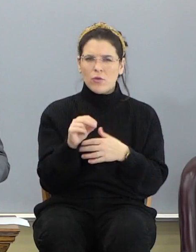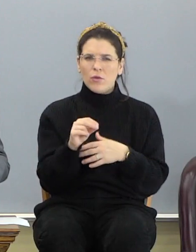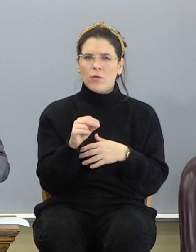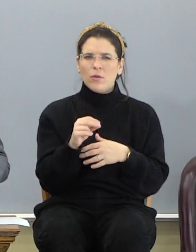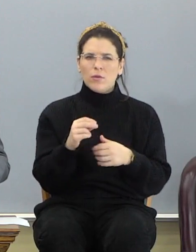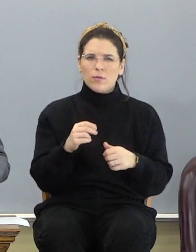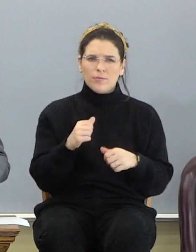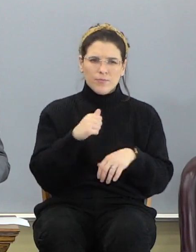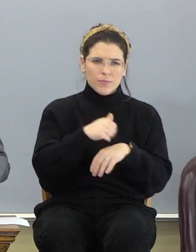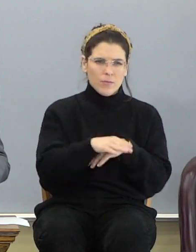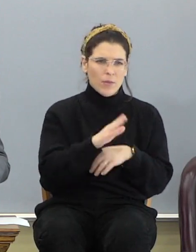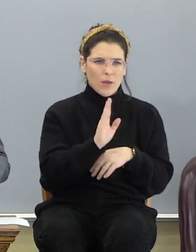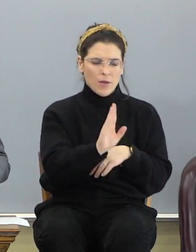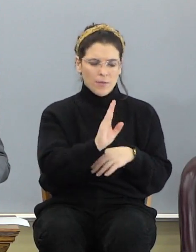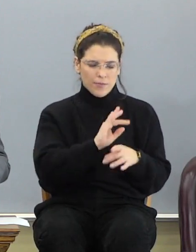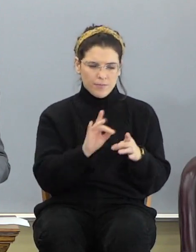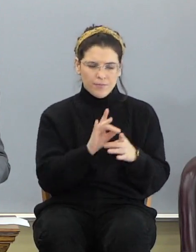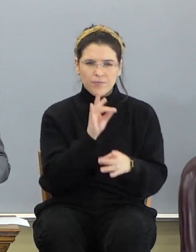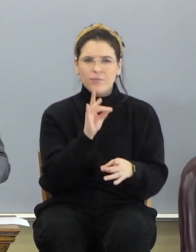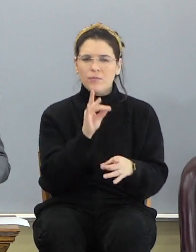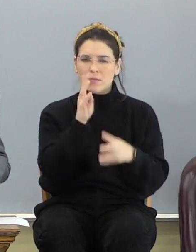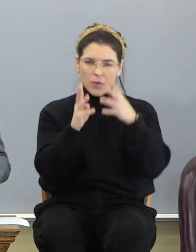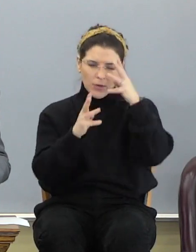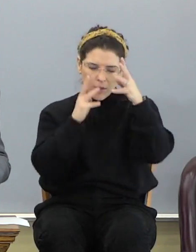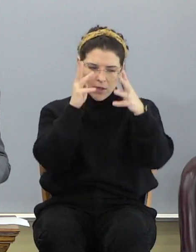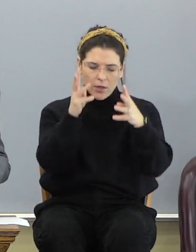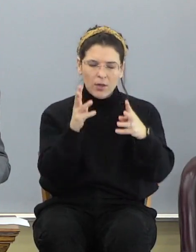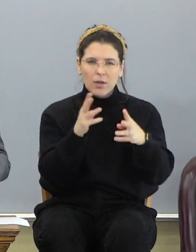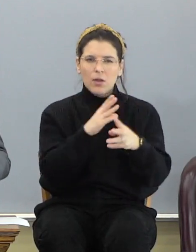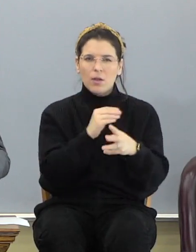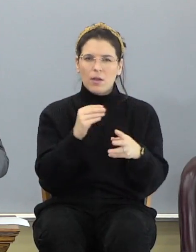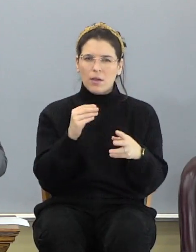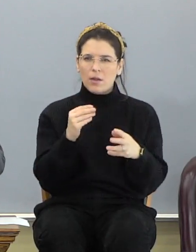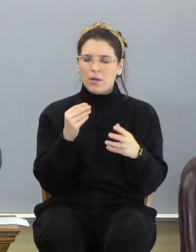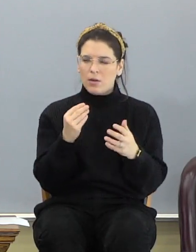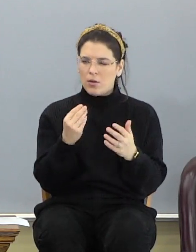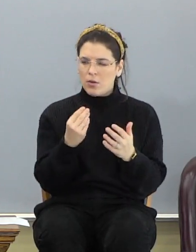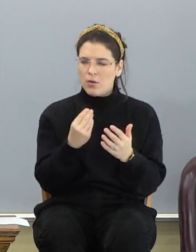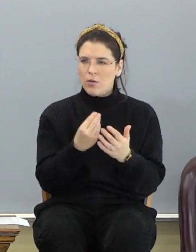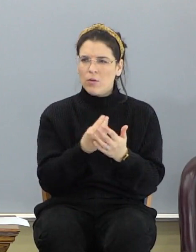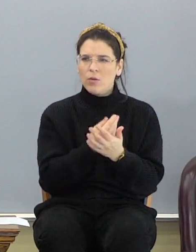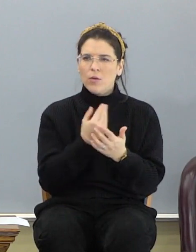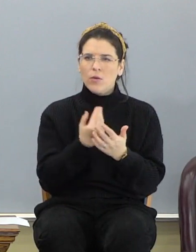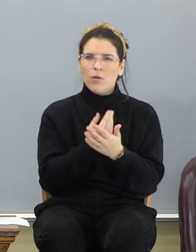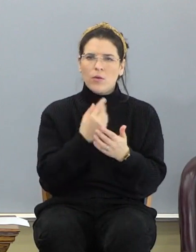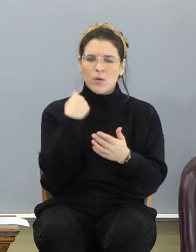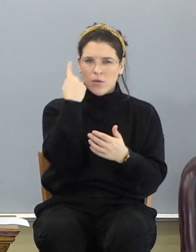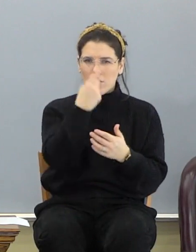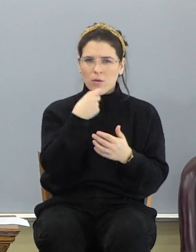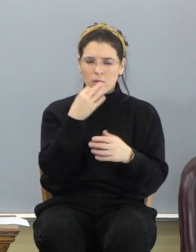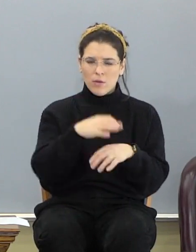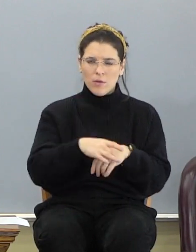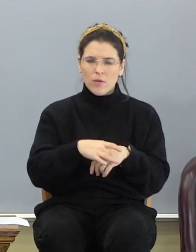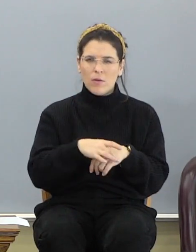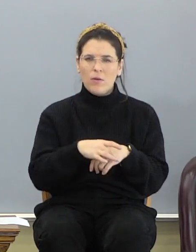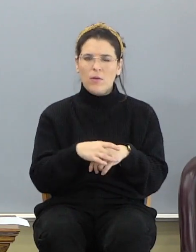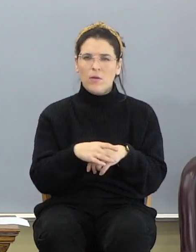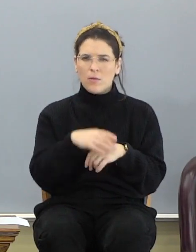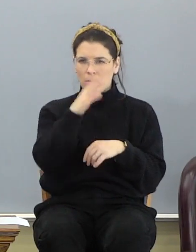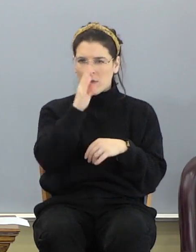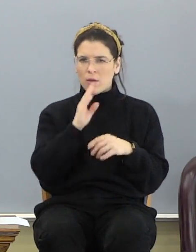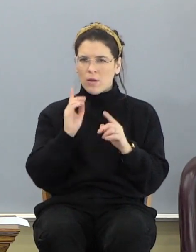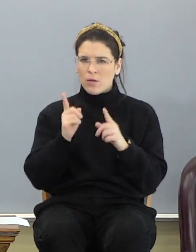Thou sendest forth Thy Spirit, they are created, and renewest the face of the earth. When God goes into